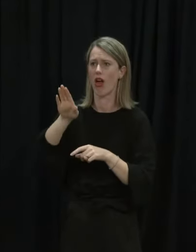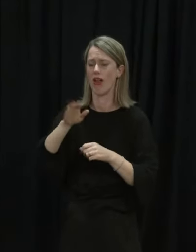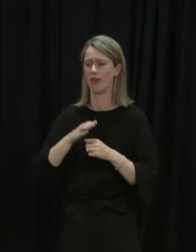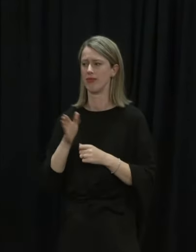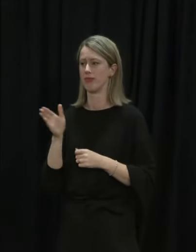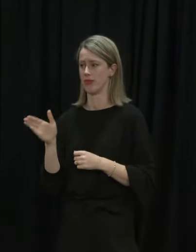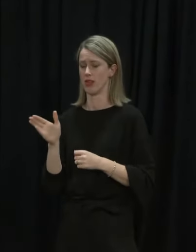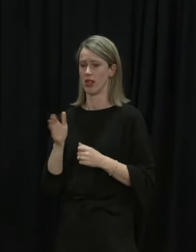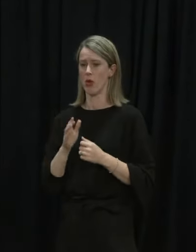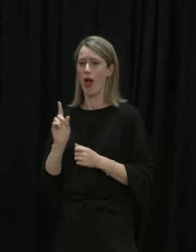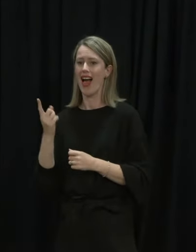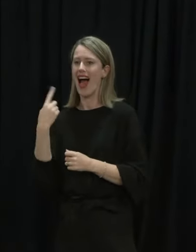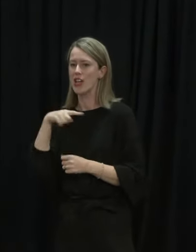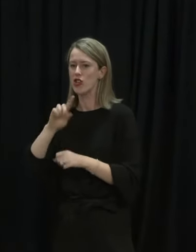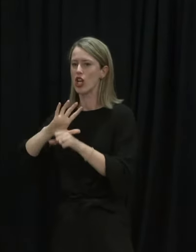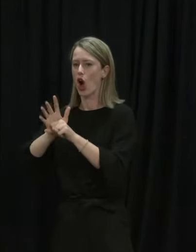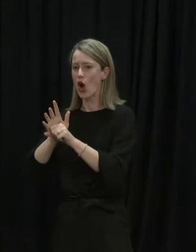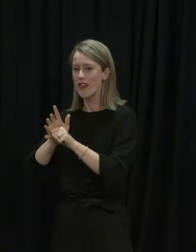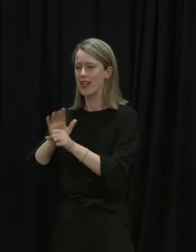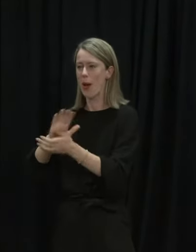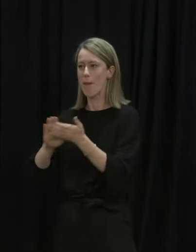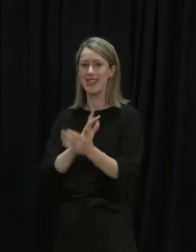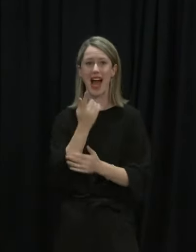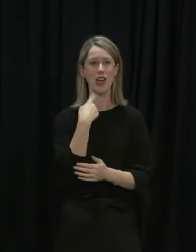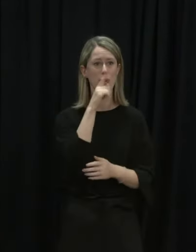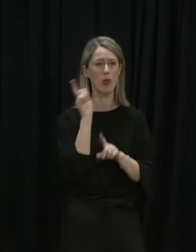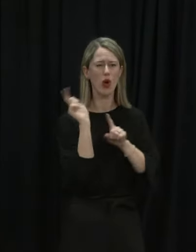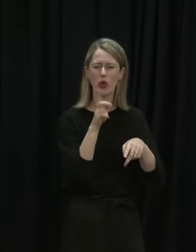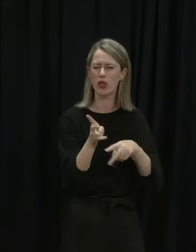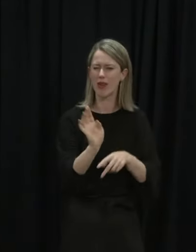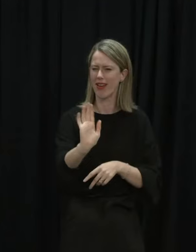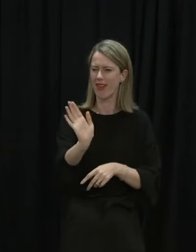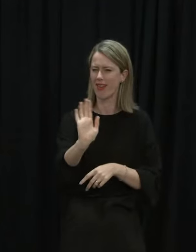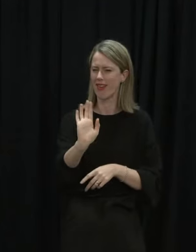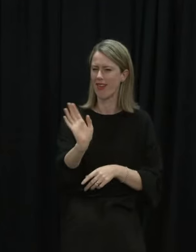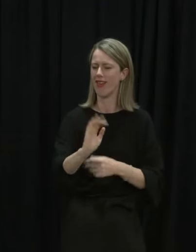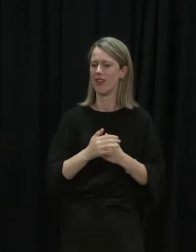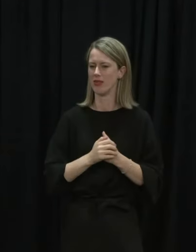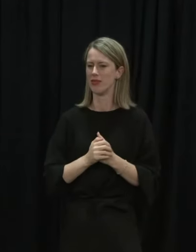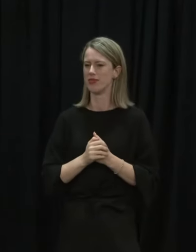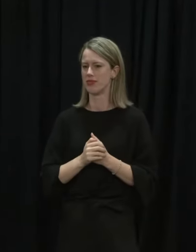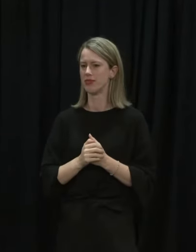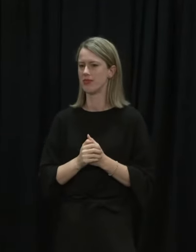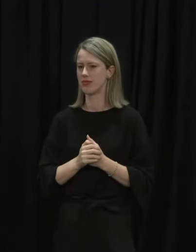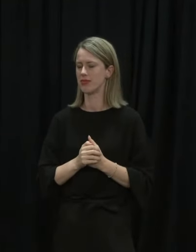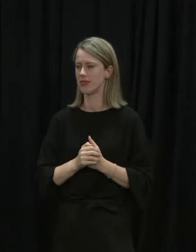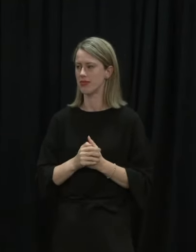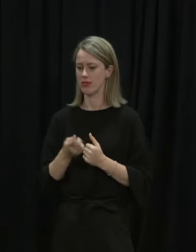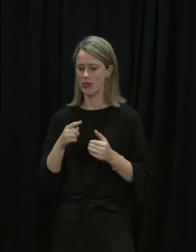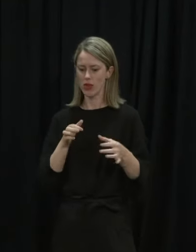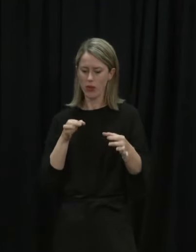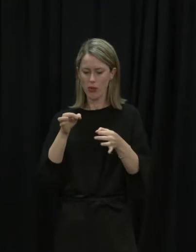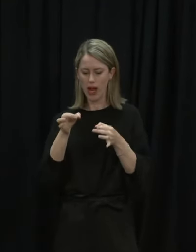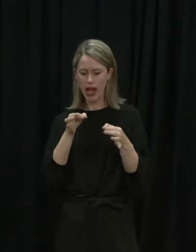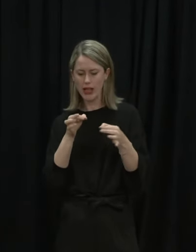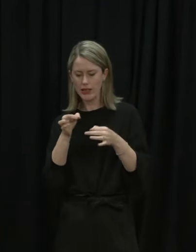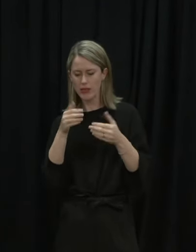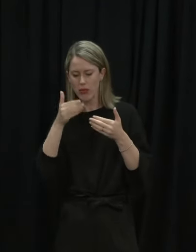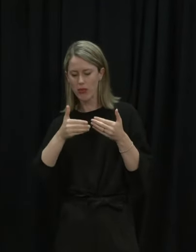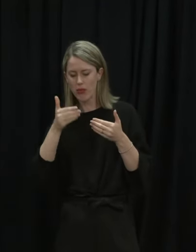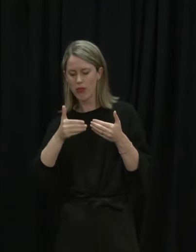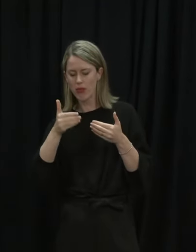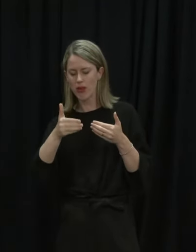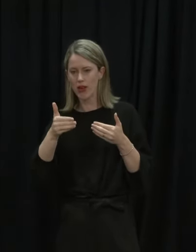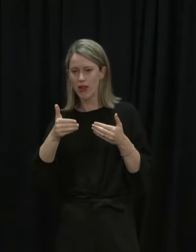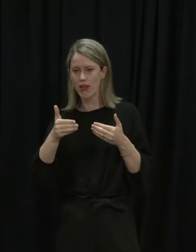the point that just because we have 100 cases today, that doesn't mean 100 people are going to hospital. In fact, far from it. What we have been planning for for the whole